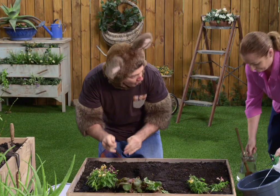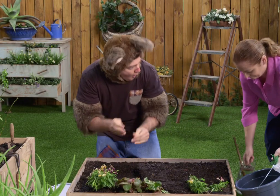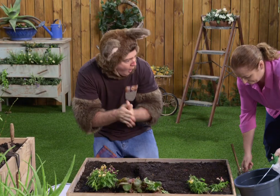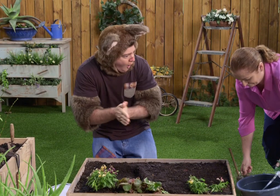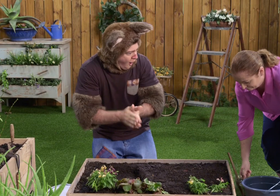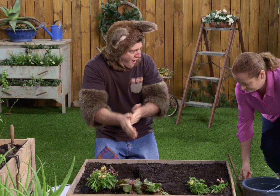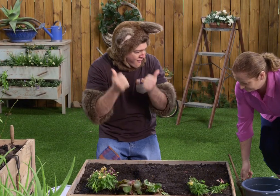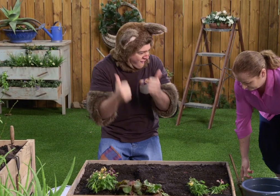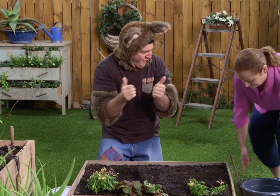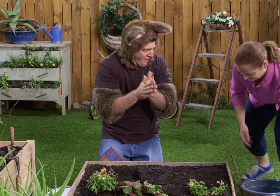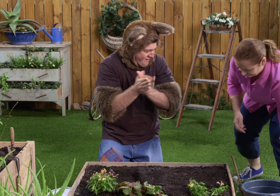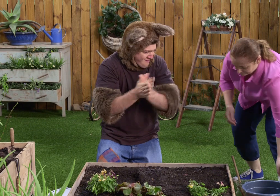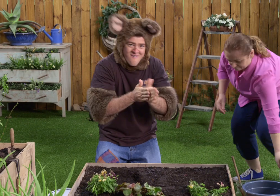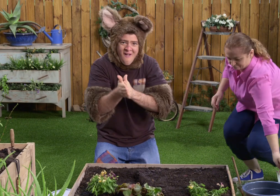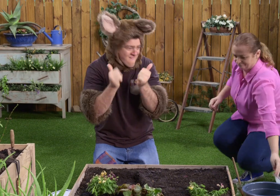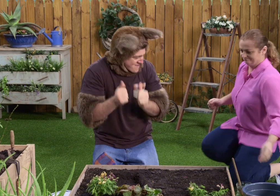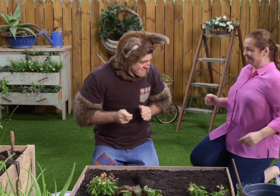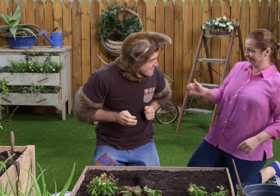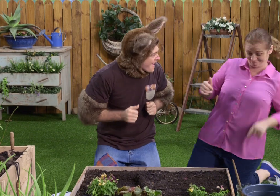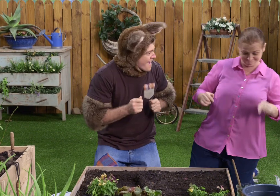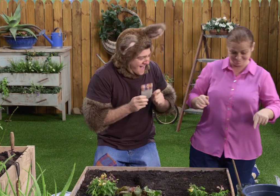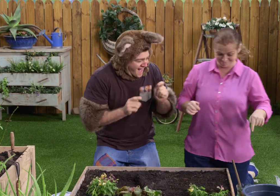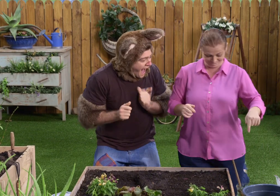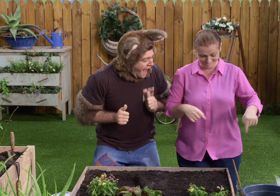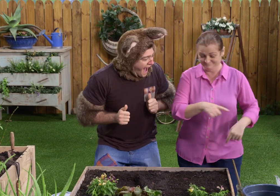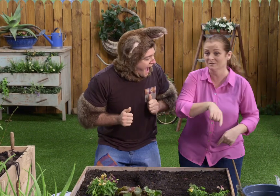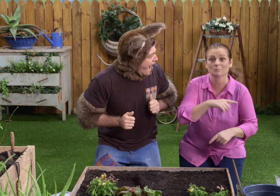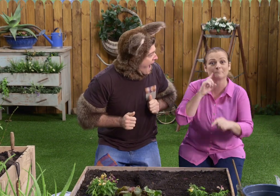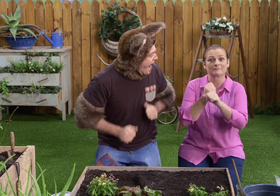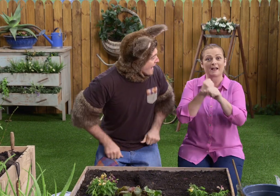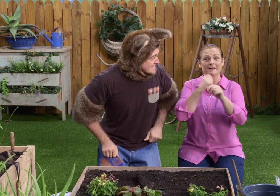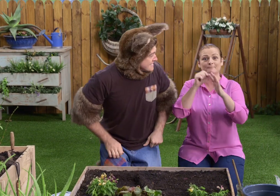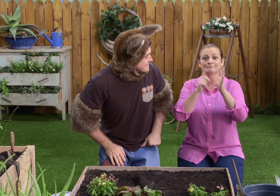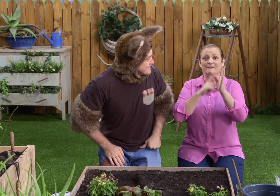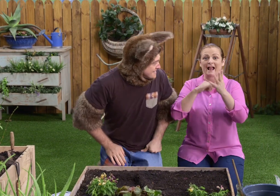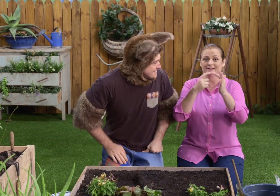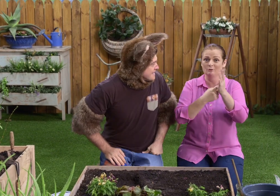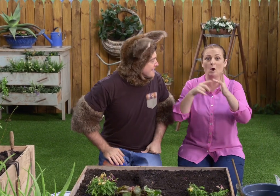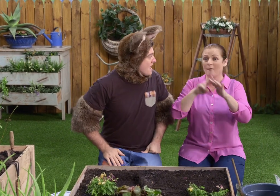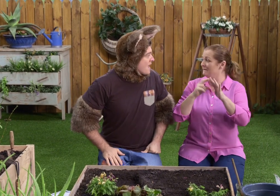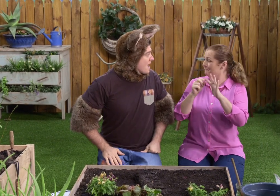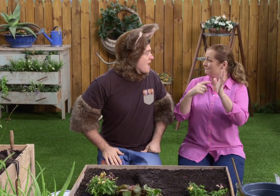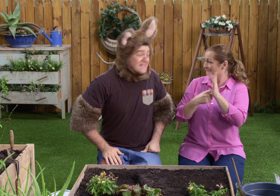Ah, great stuff, Sally. All right, Possum. This is how we make our plaster of Paris.